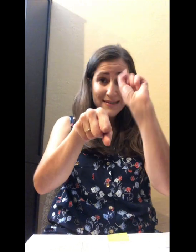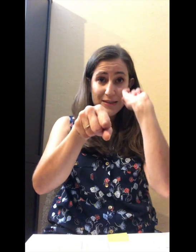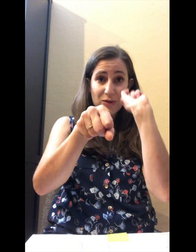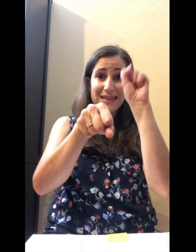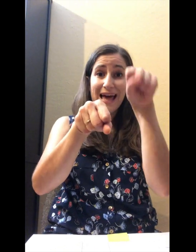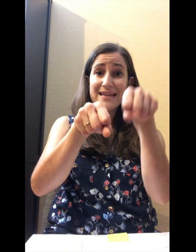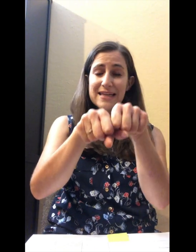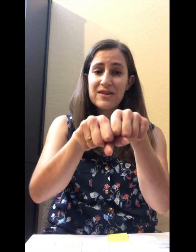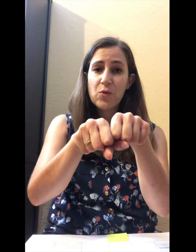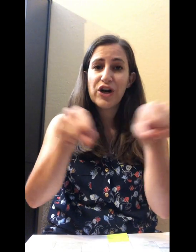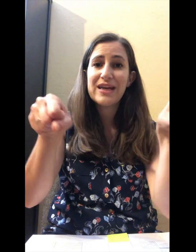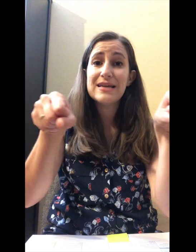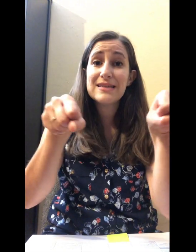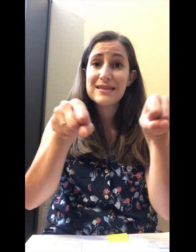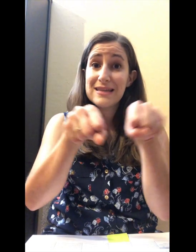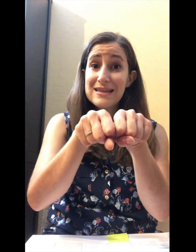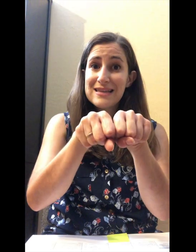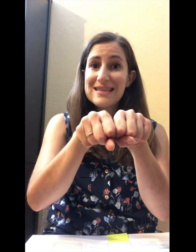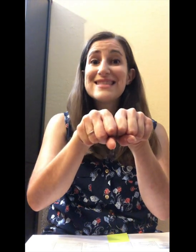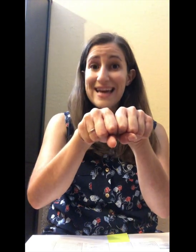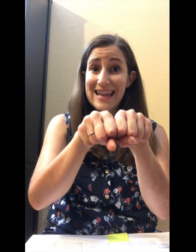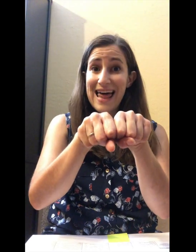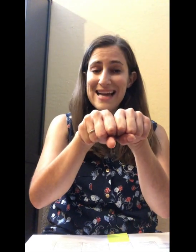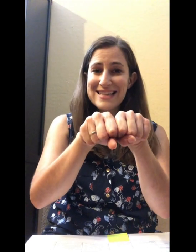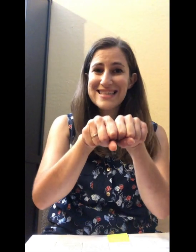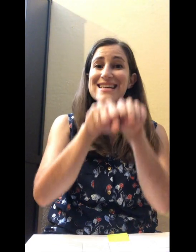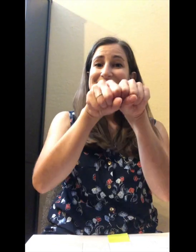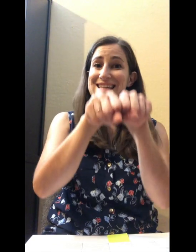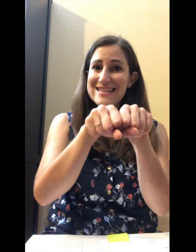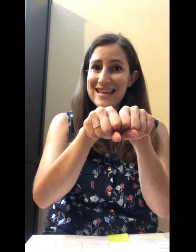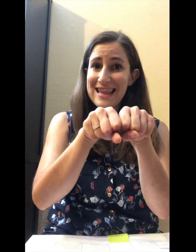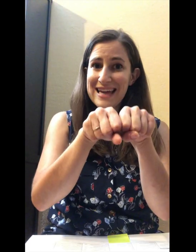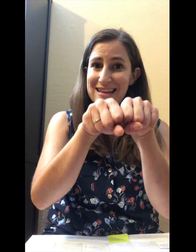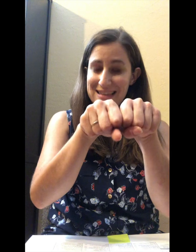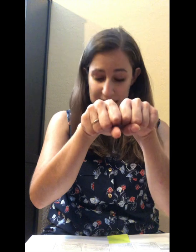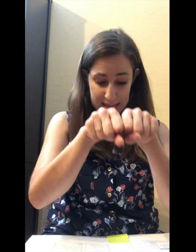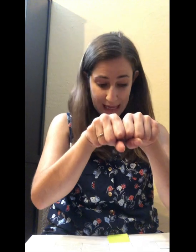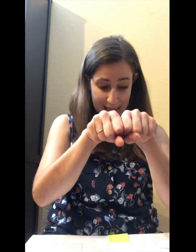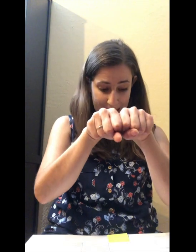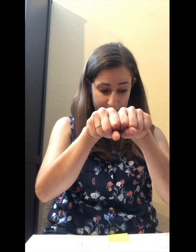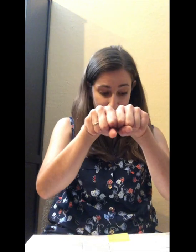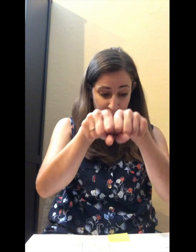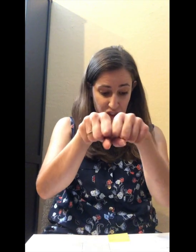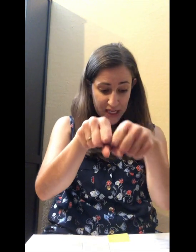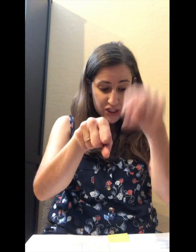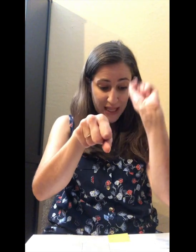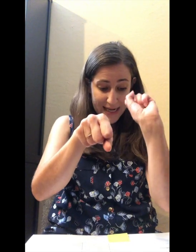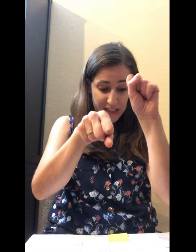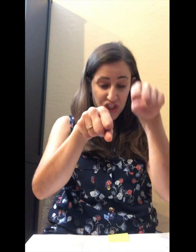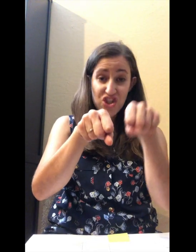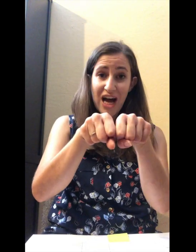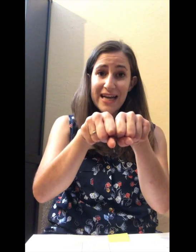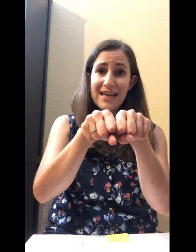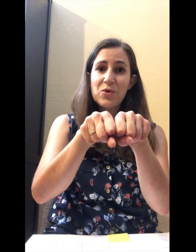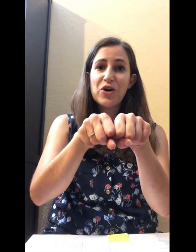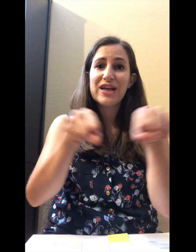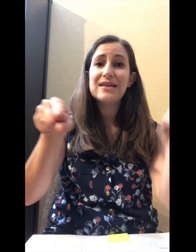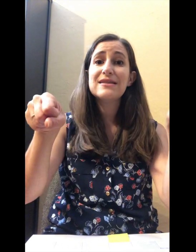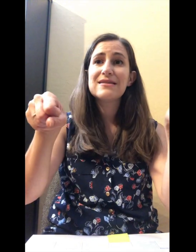to light and the word is sunlight. Say sunlight. Sunlight. Change light to shine and the word is